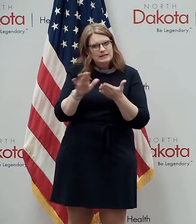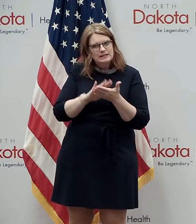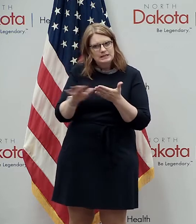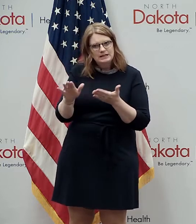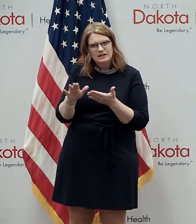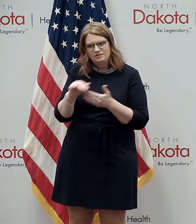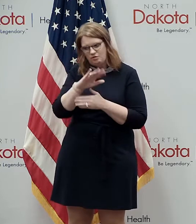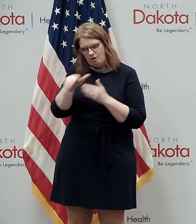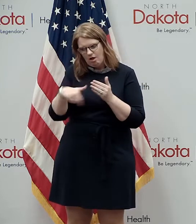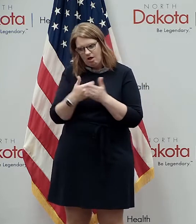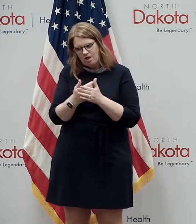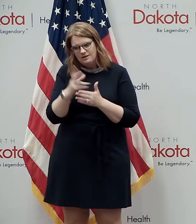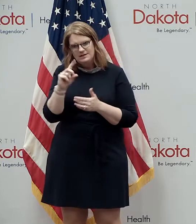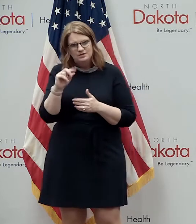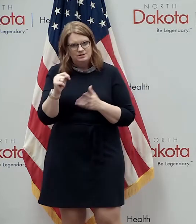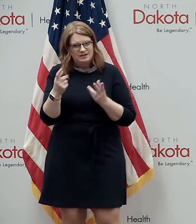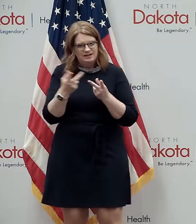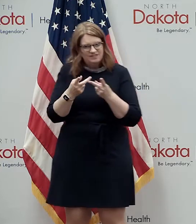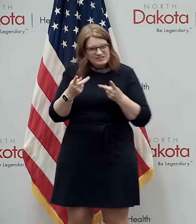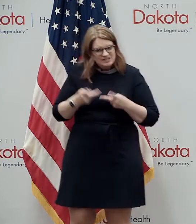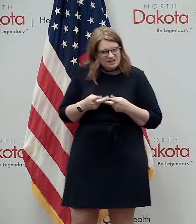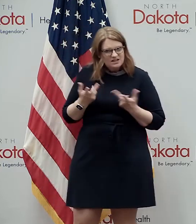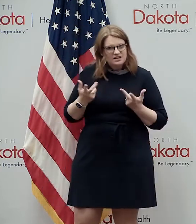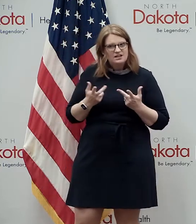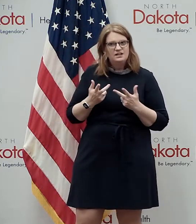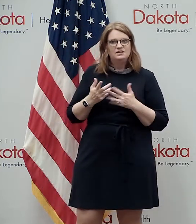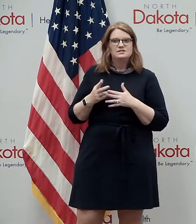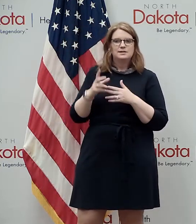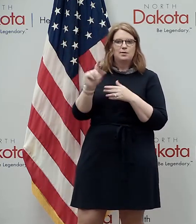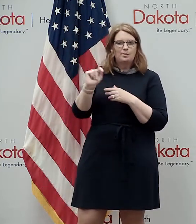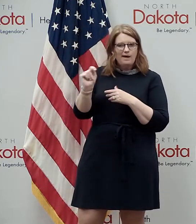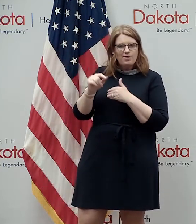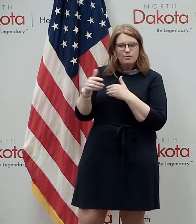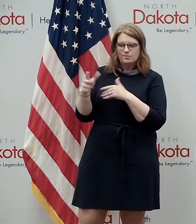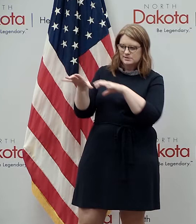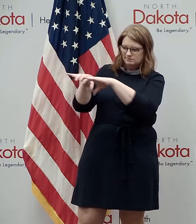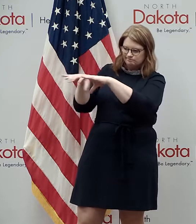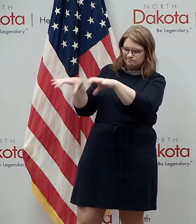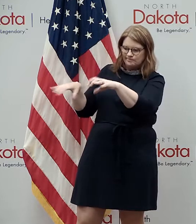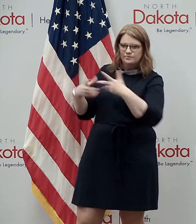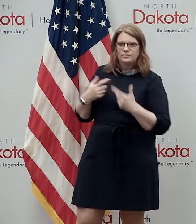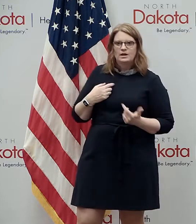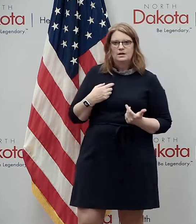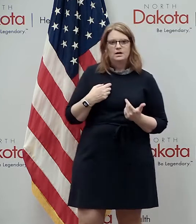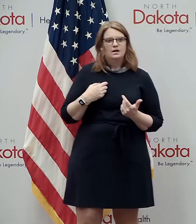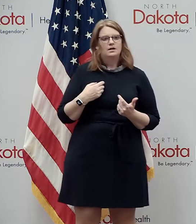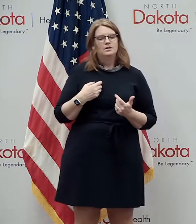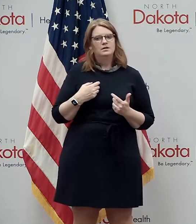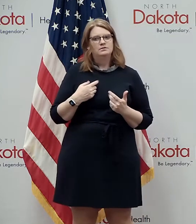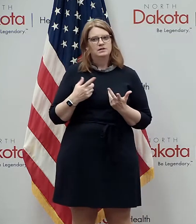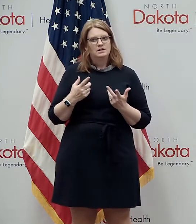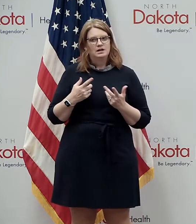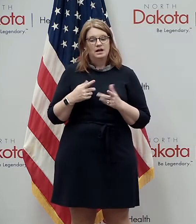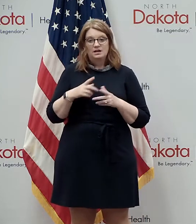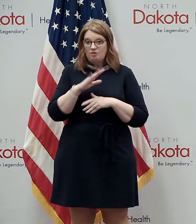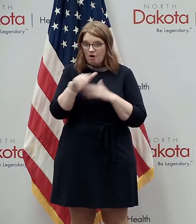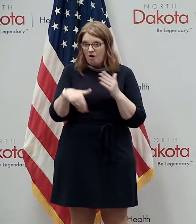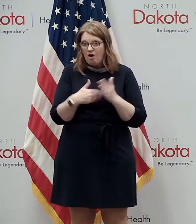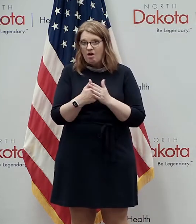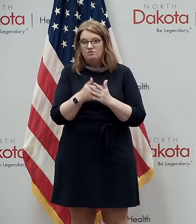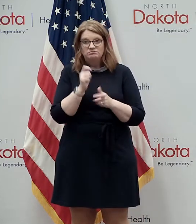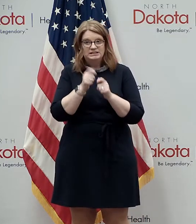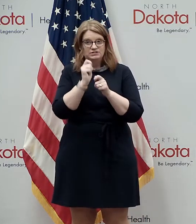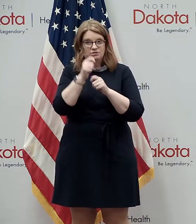dot facilities including public rest areas and offices they pulled forward and advanced all construction projects